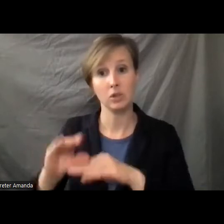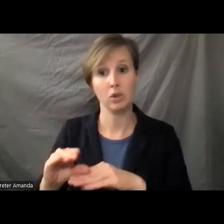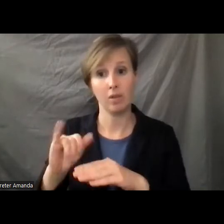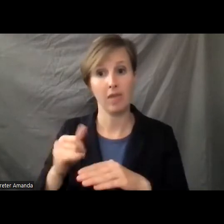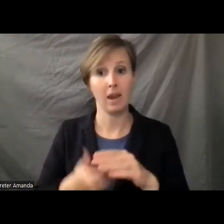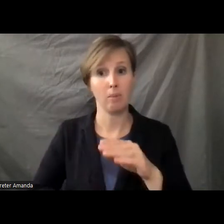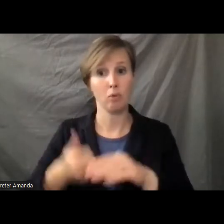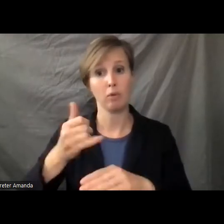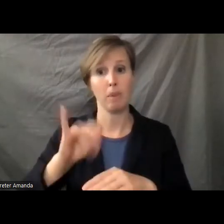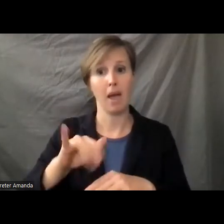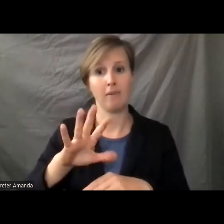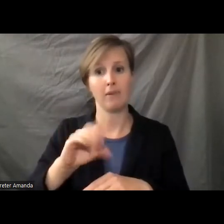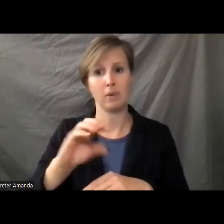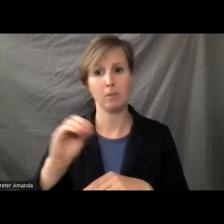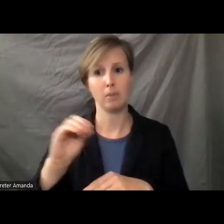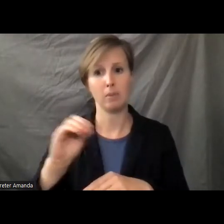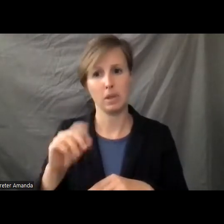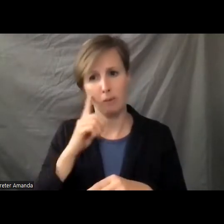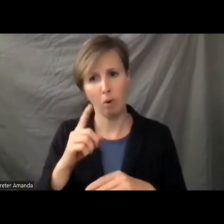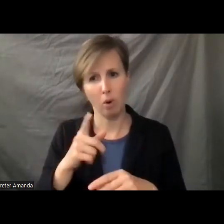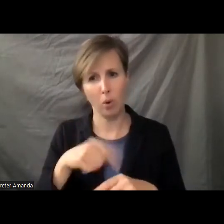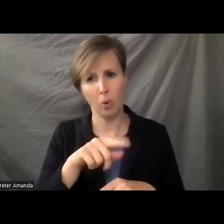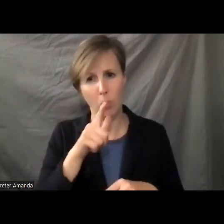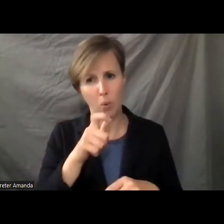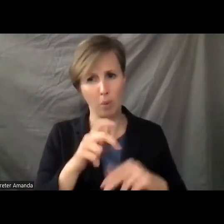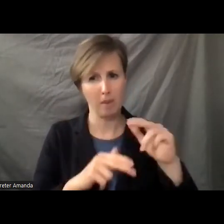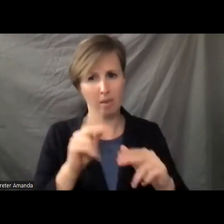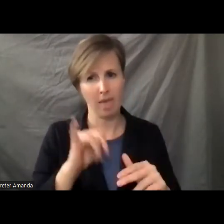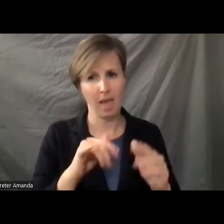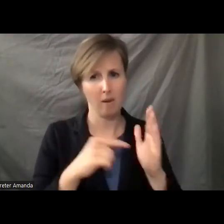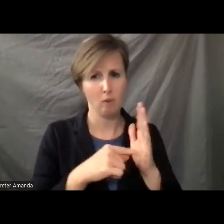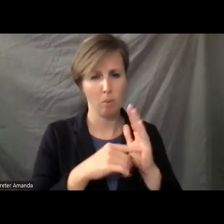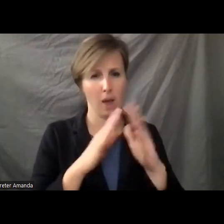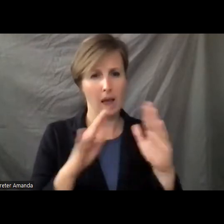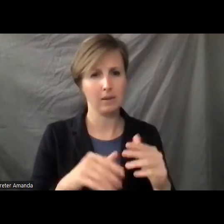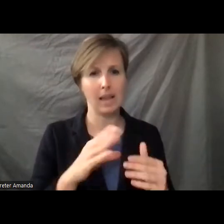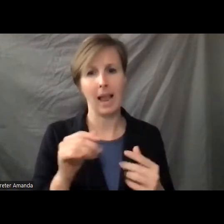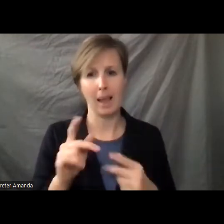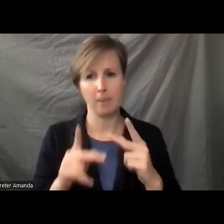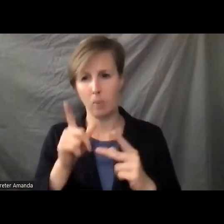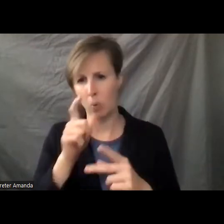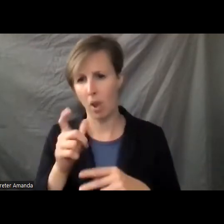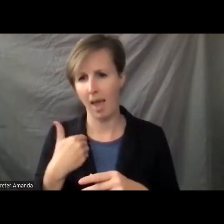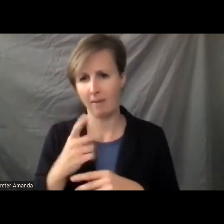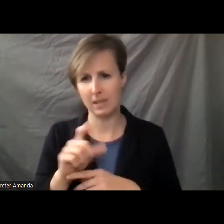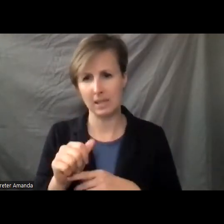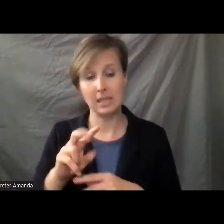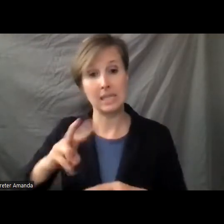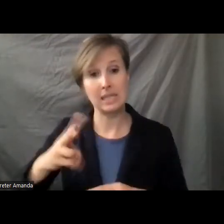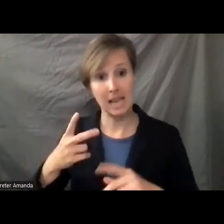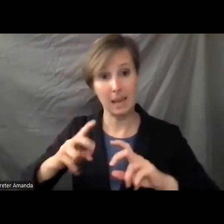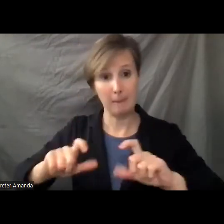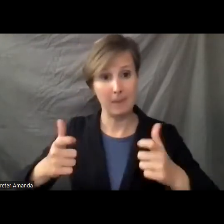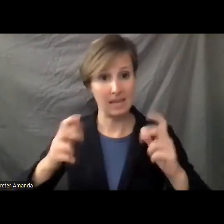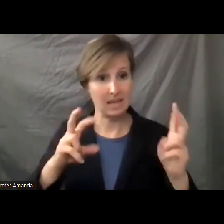50% for people to build affordable housing, and specifically for those with disabilities. A second major issue is